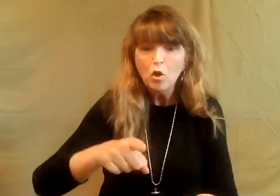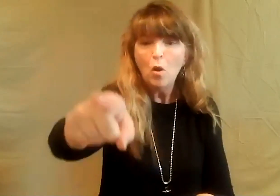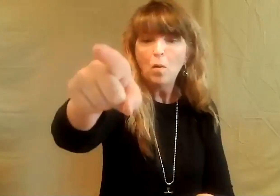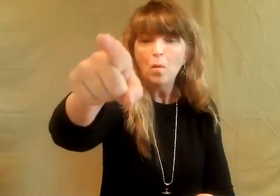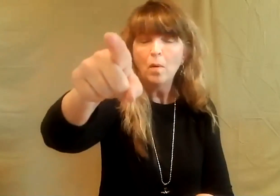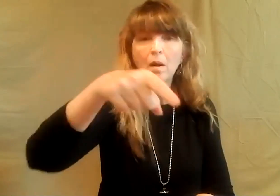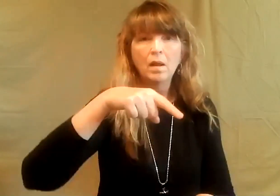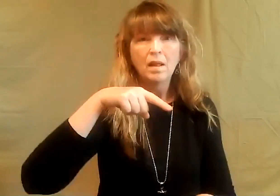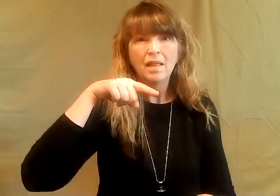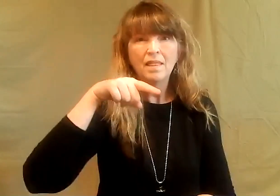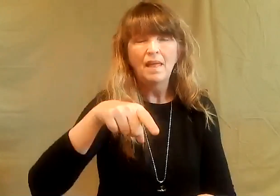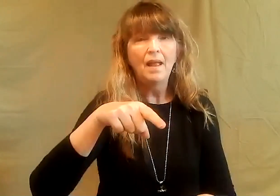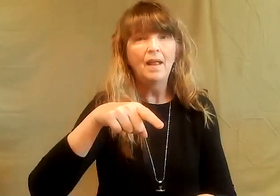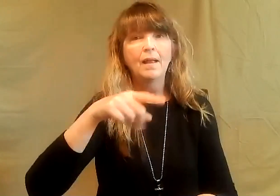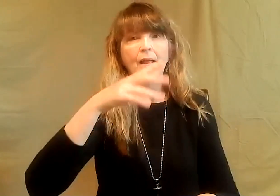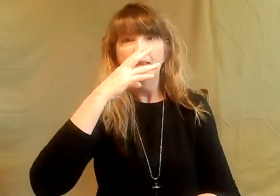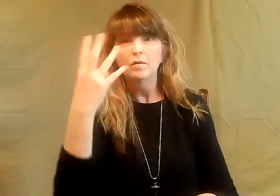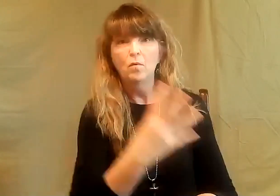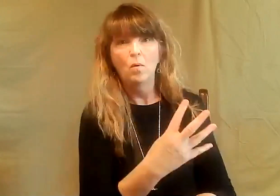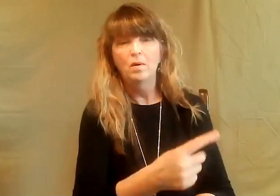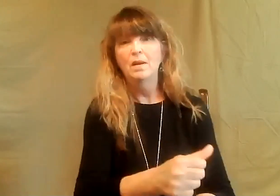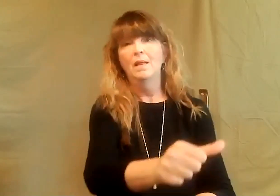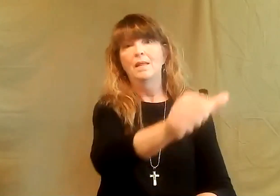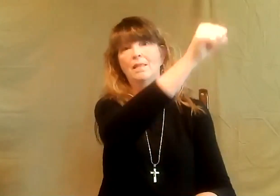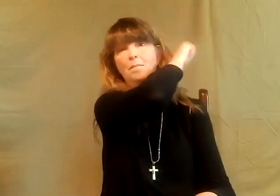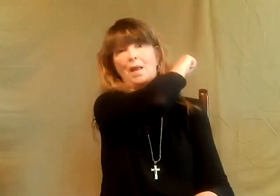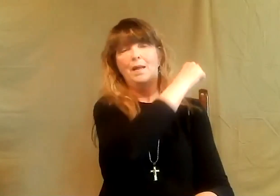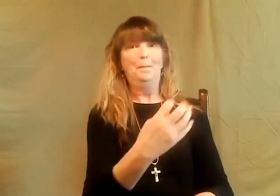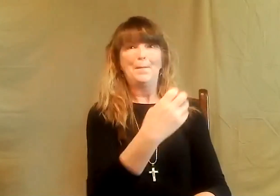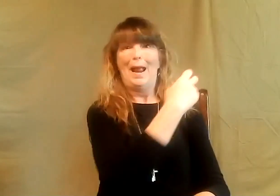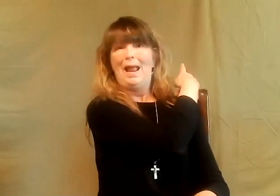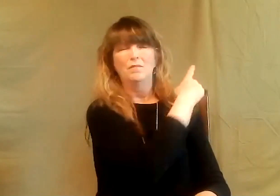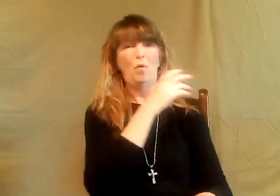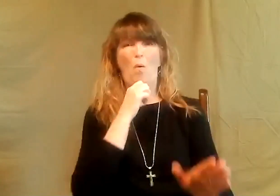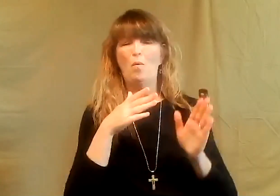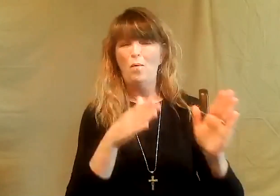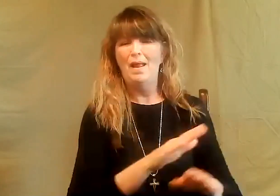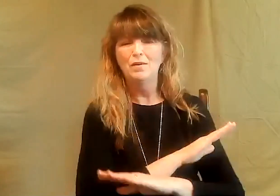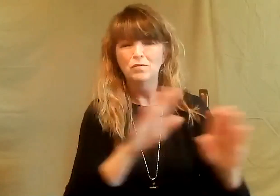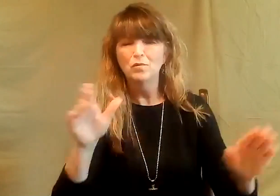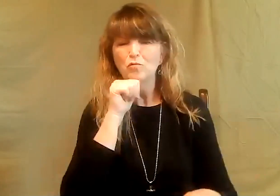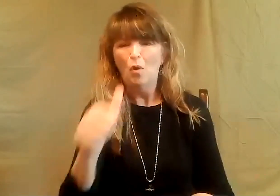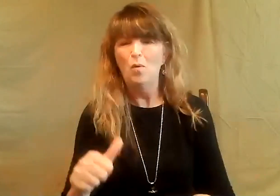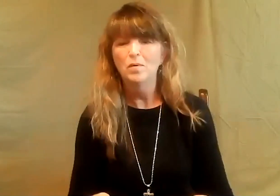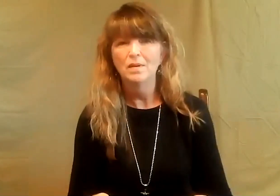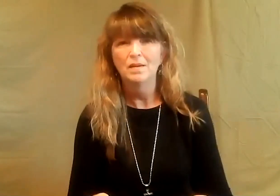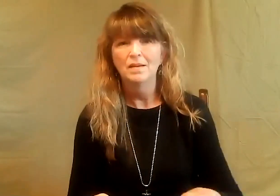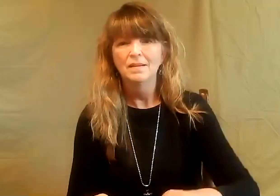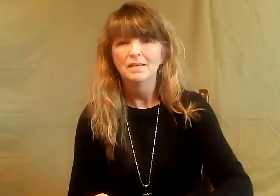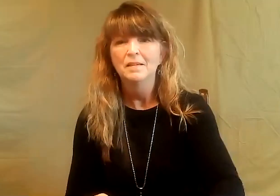When you see the door in front of you, you see it opened, go forward. Don't look back or go back into